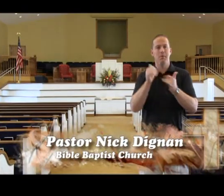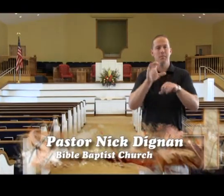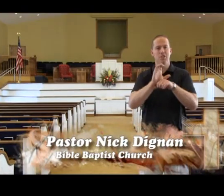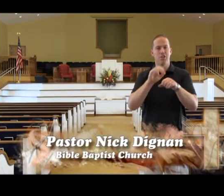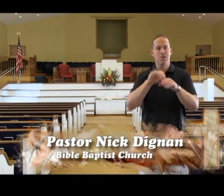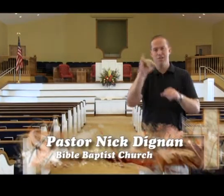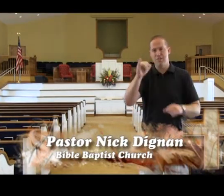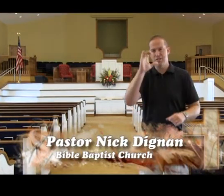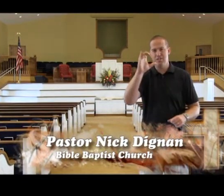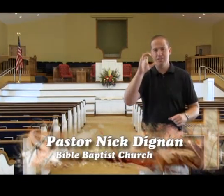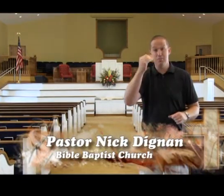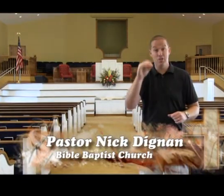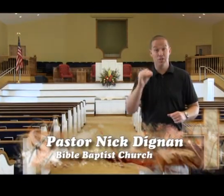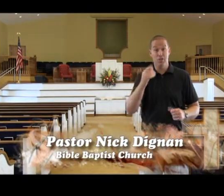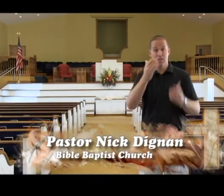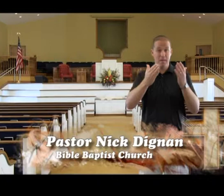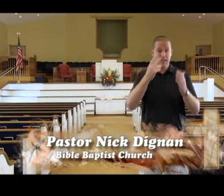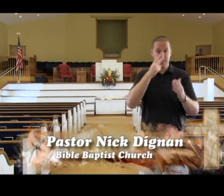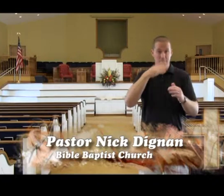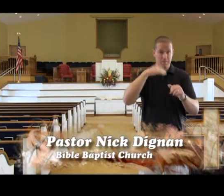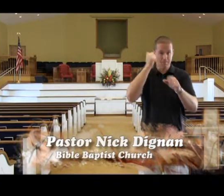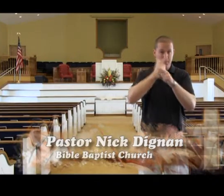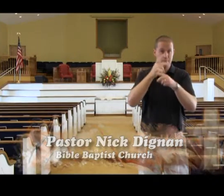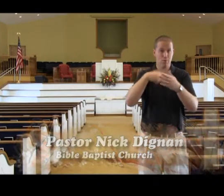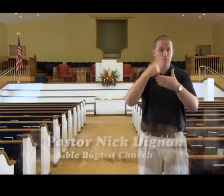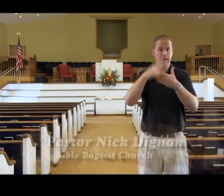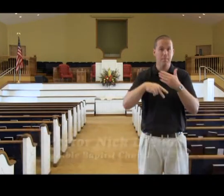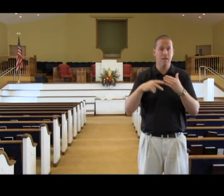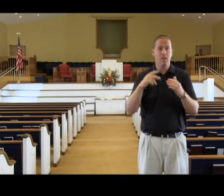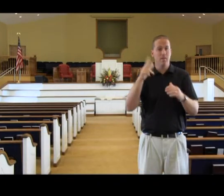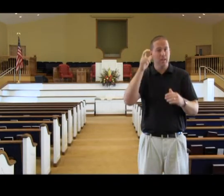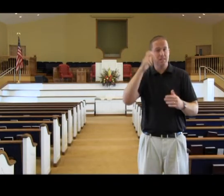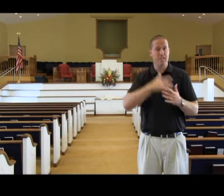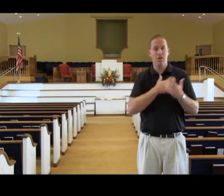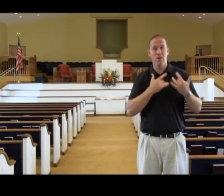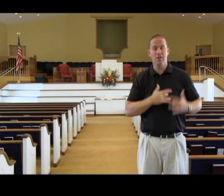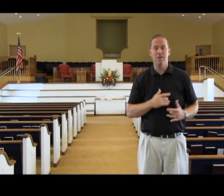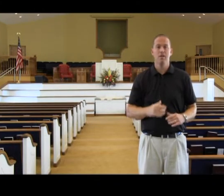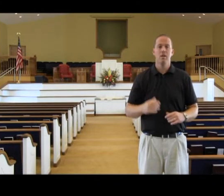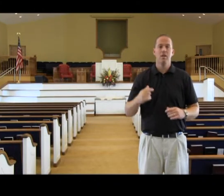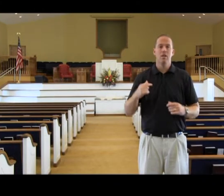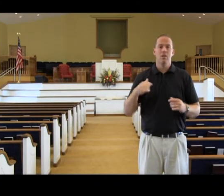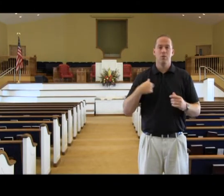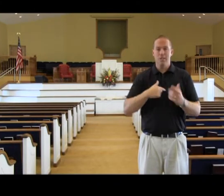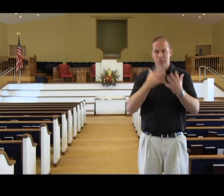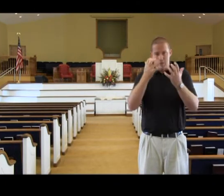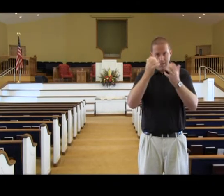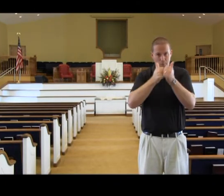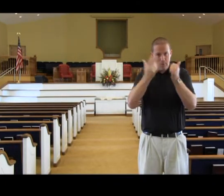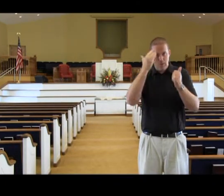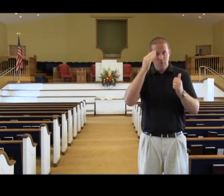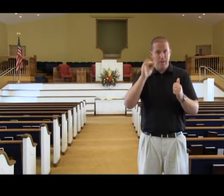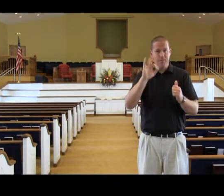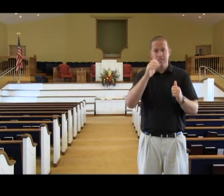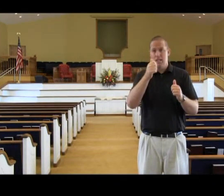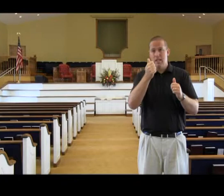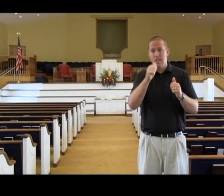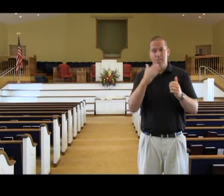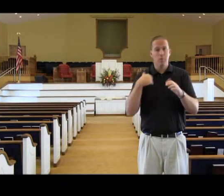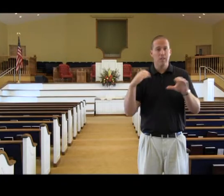Baptist Church in Jefferson City, Missouri. You may have seen my brother's program, The Listening Heart. Well, we just want everyone to know that if there's anything we